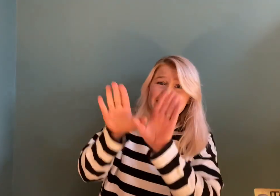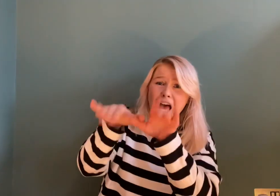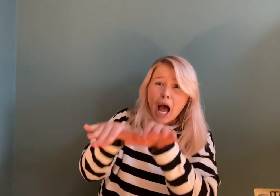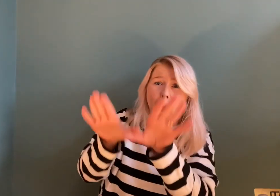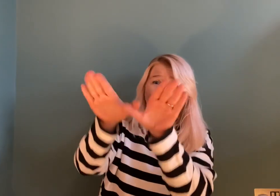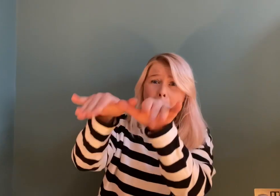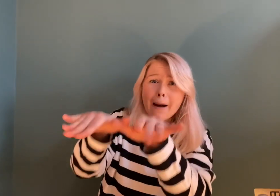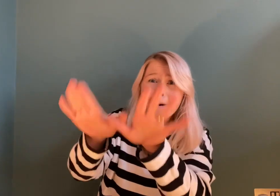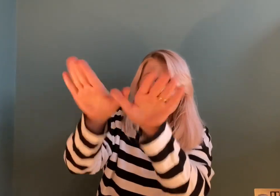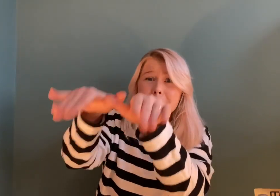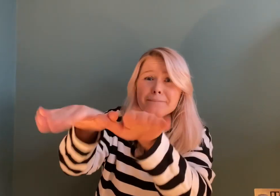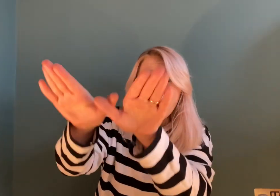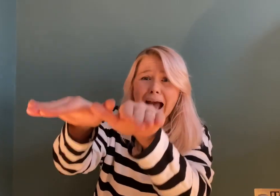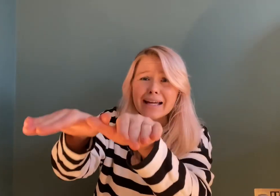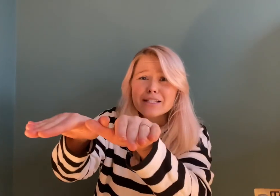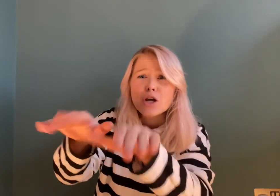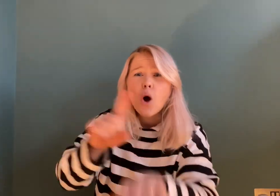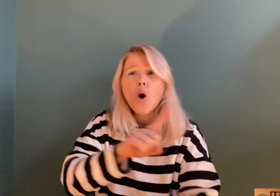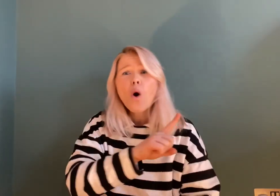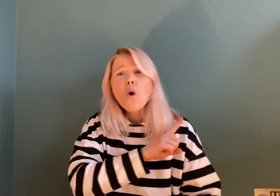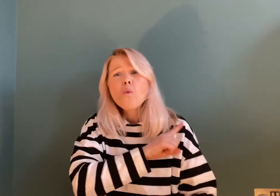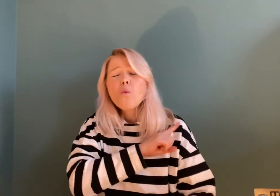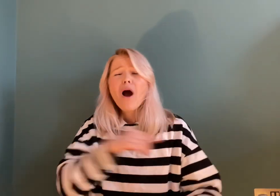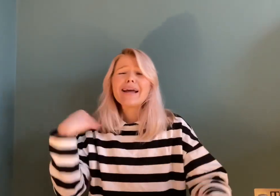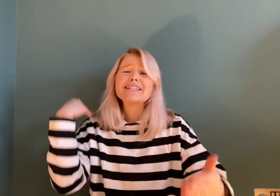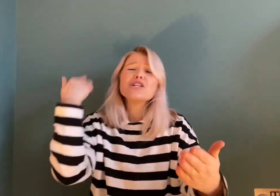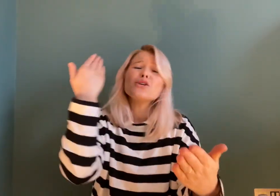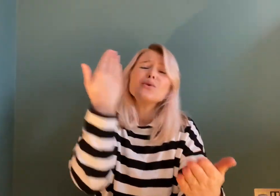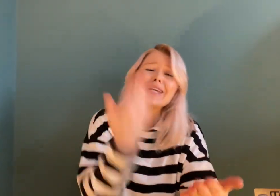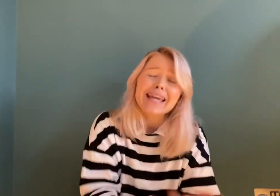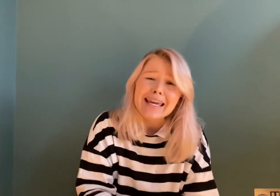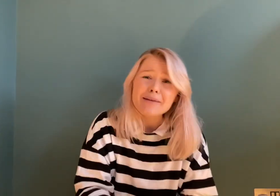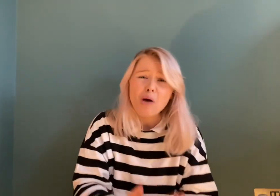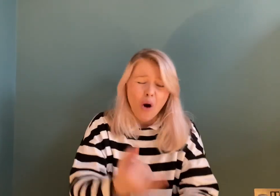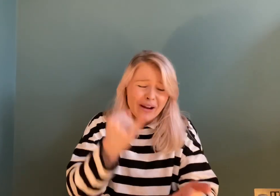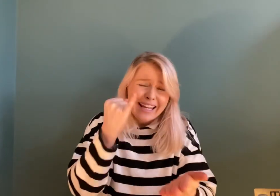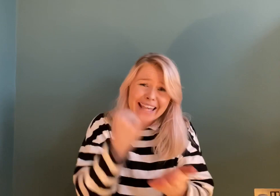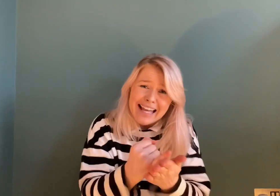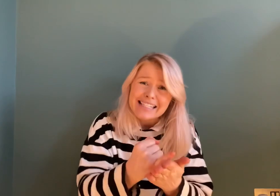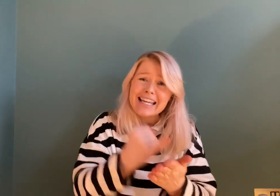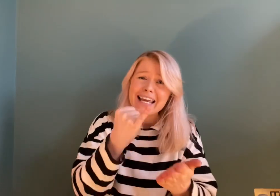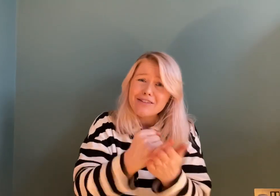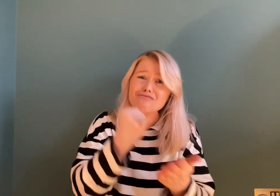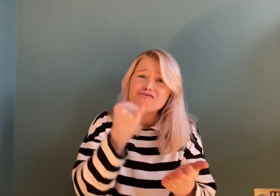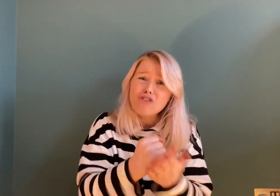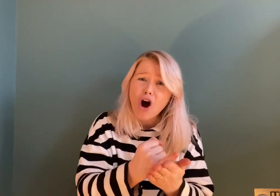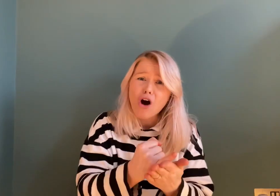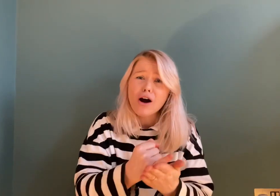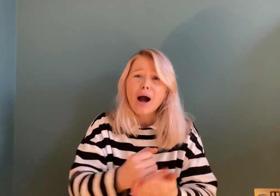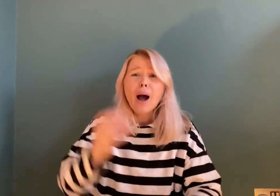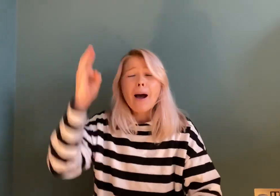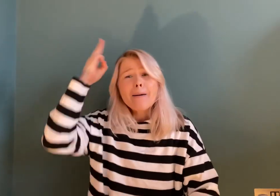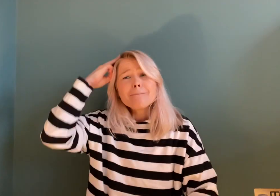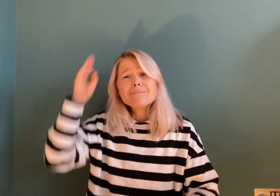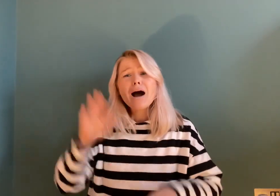a bat. Why do you keep on getting it wrong? Mum